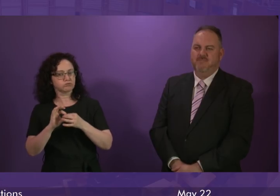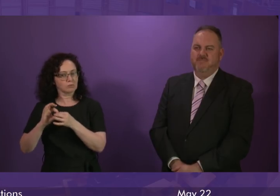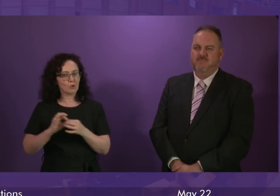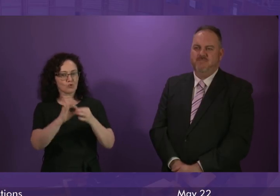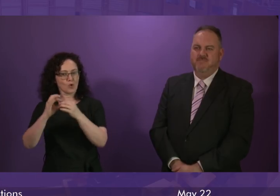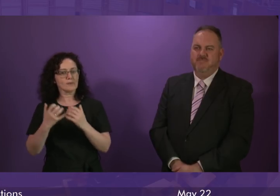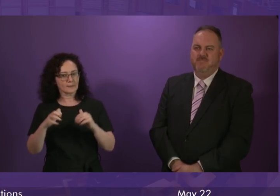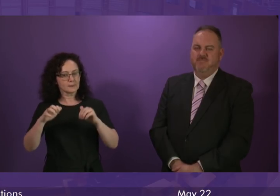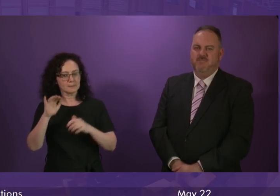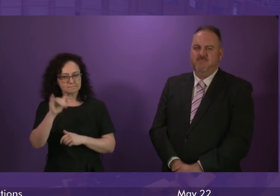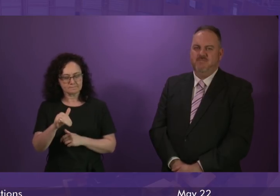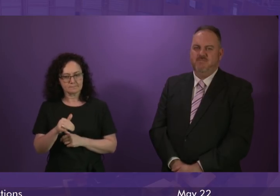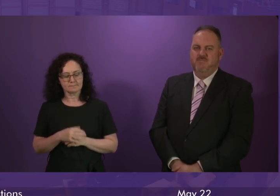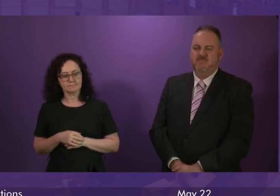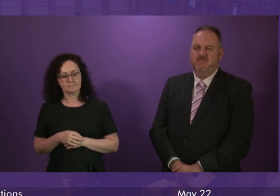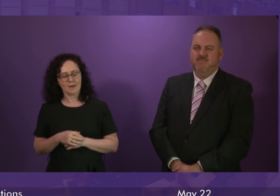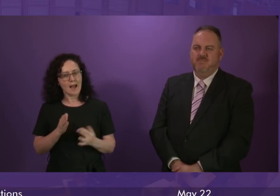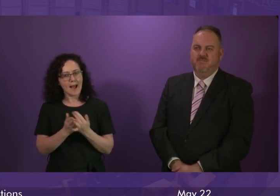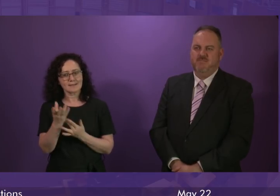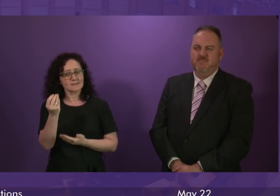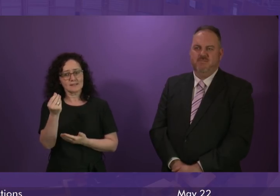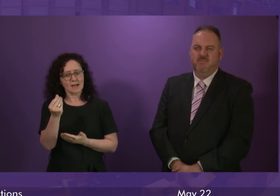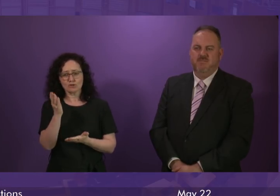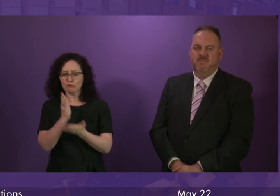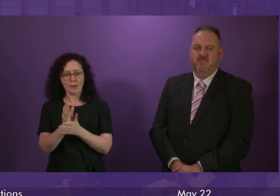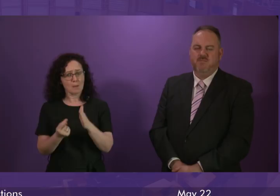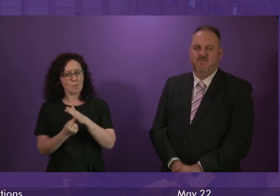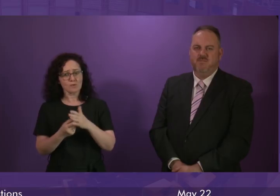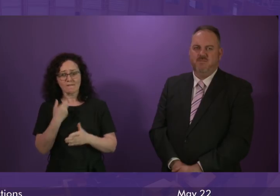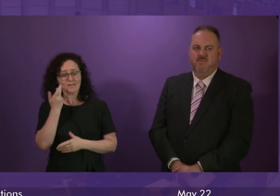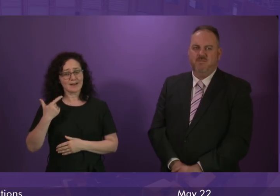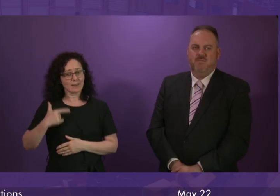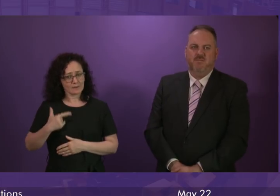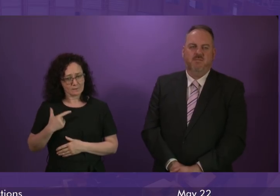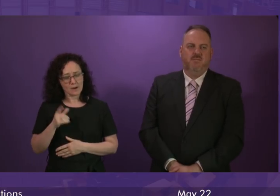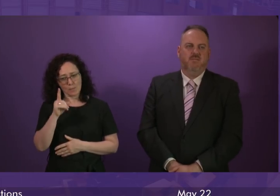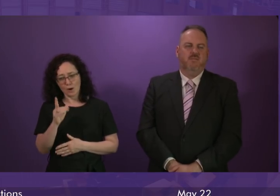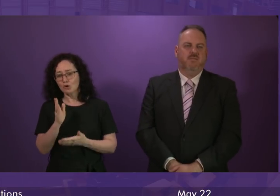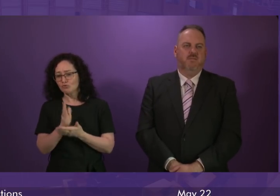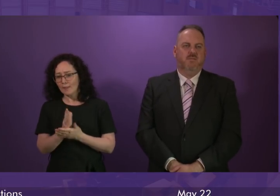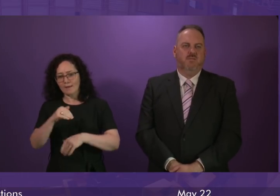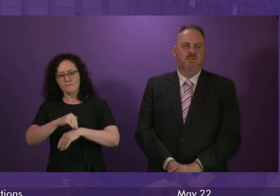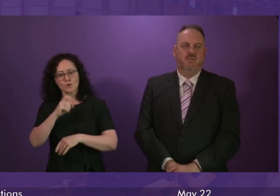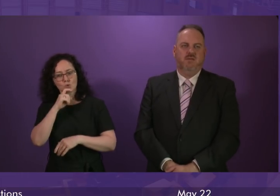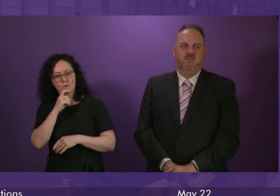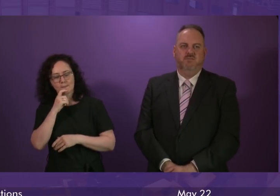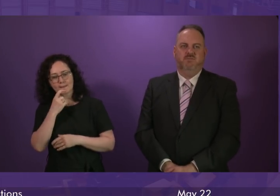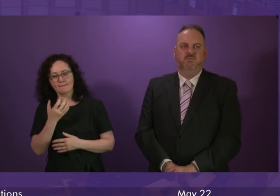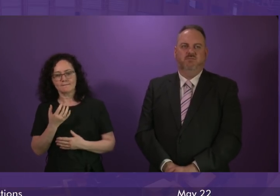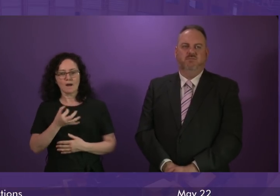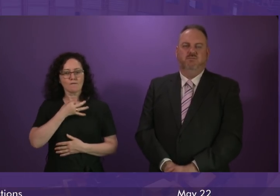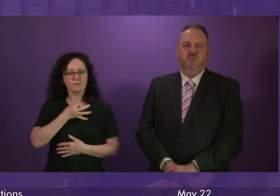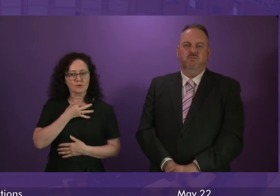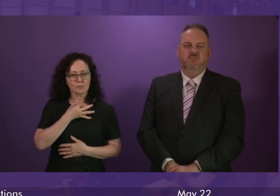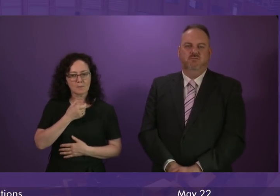case that cash payments remain an essential part of day-to-day life for many, but especially for vulnerable consumers, for smaller businesses and for those